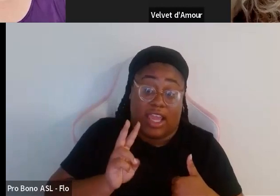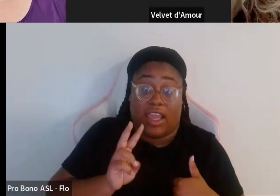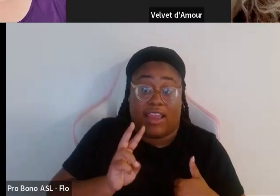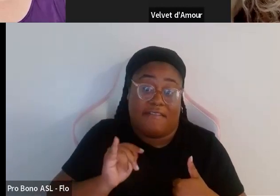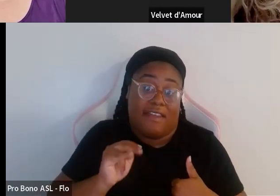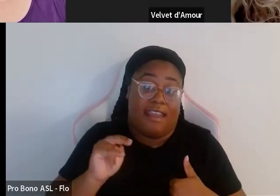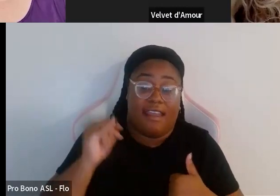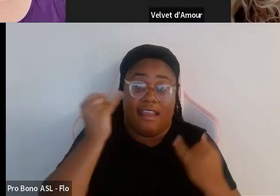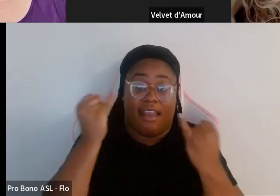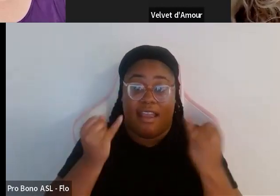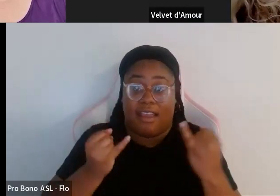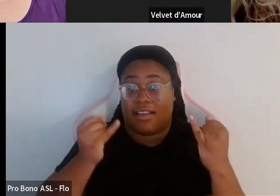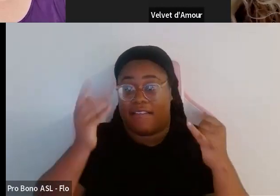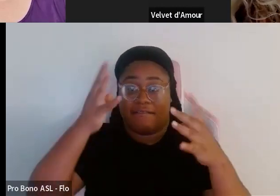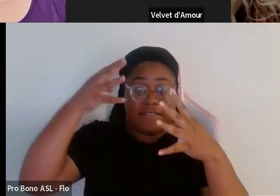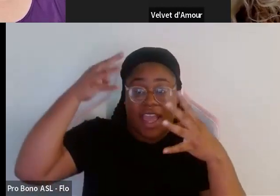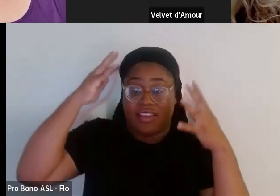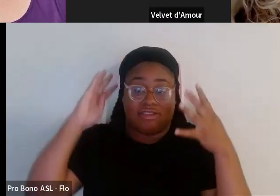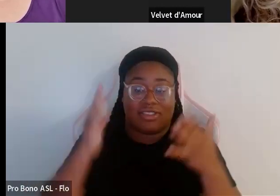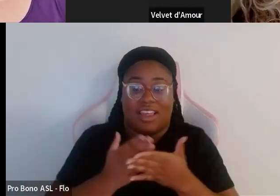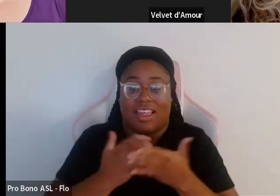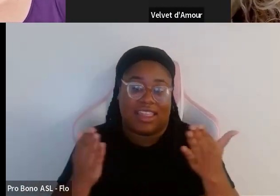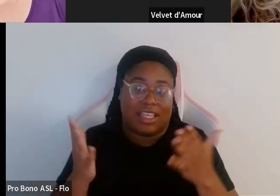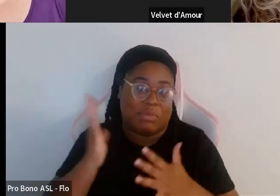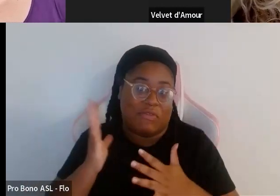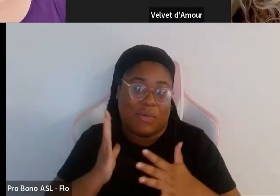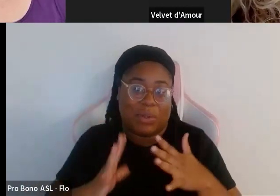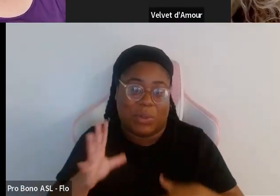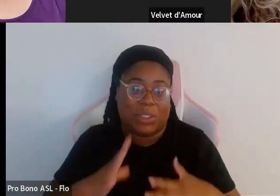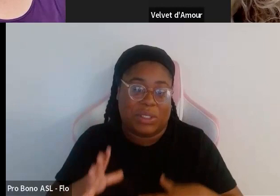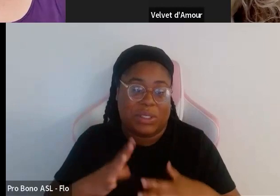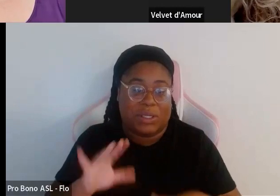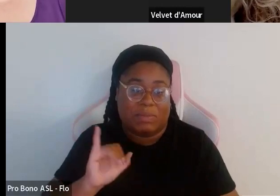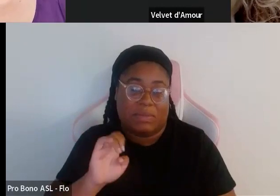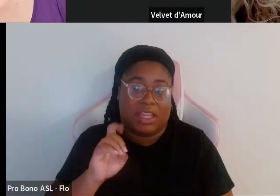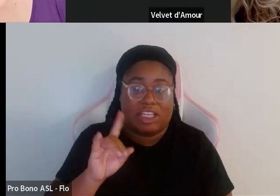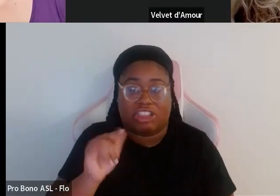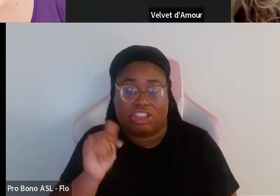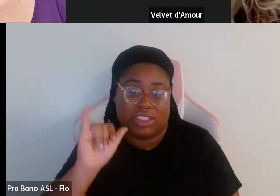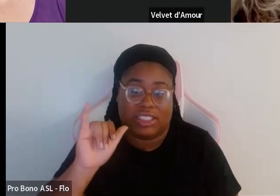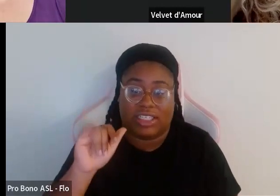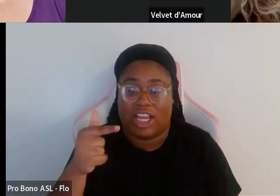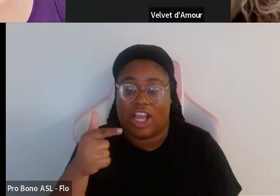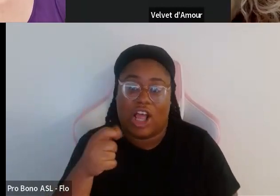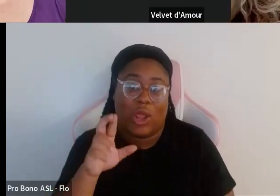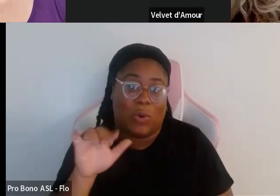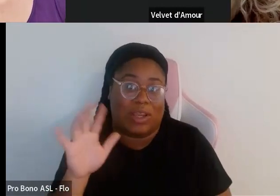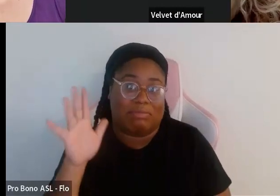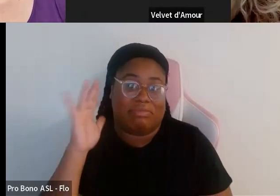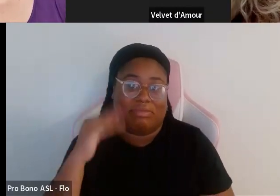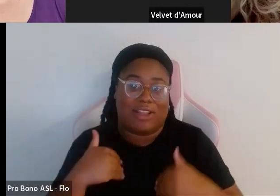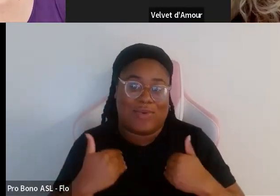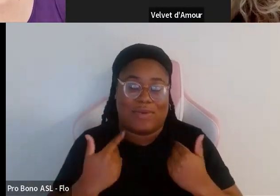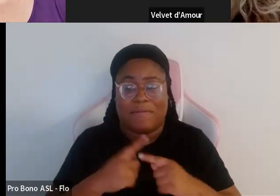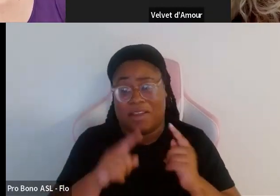face and put veils over my head and be very um kind of edgy in the glory days of my youth so i